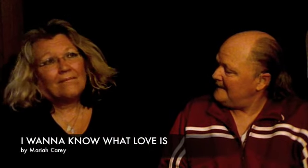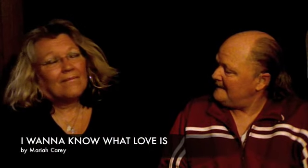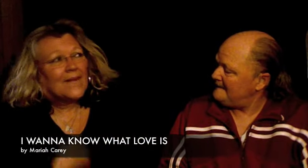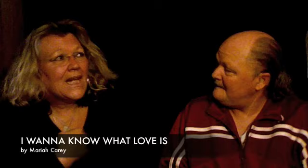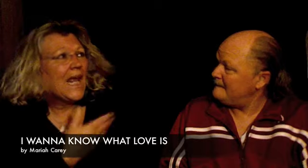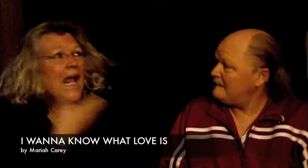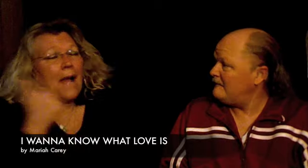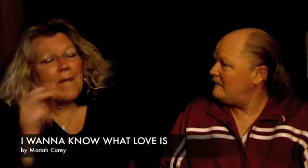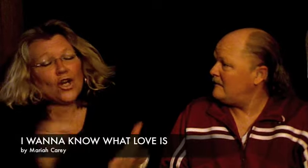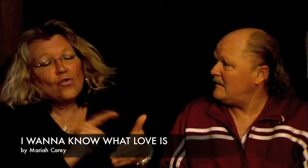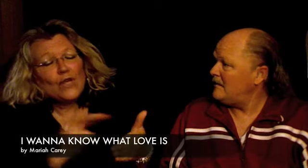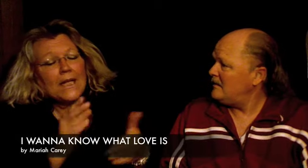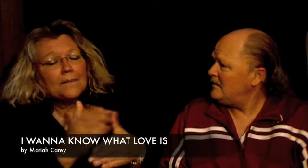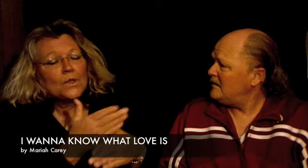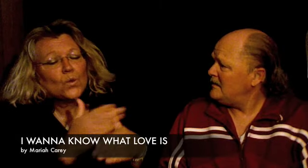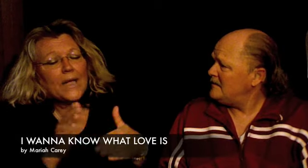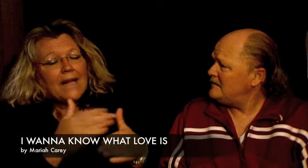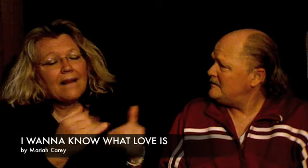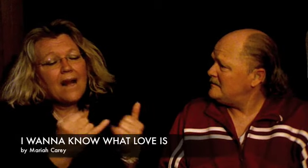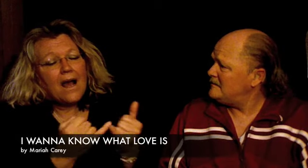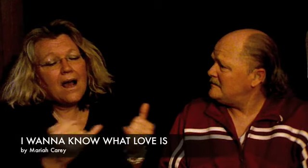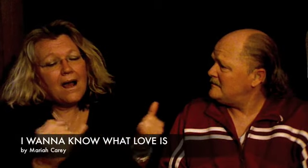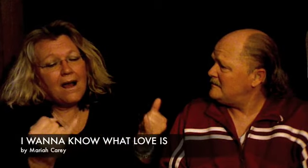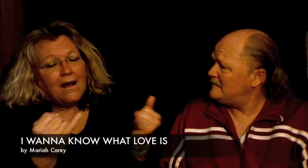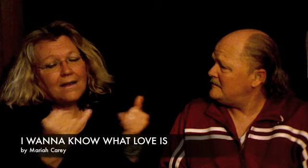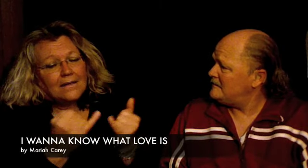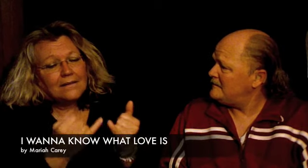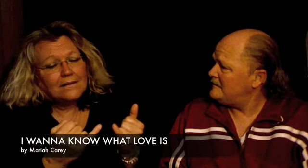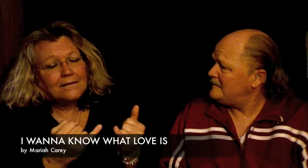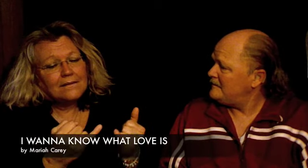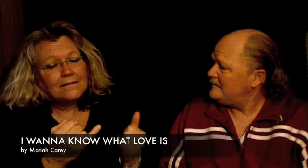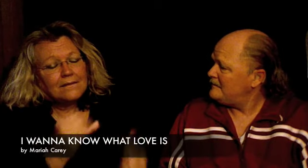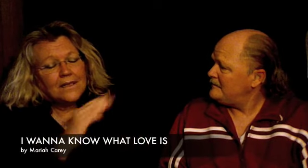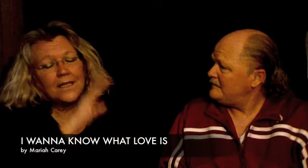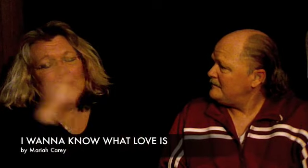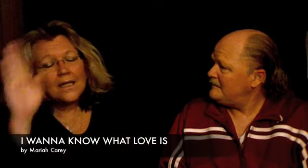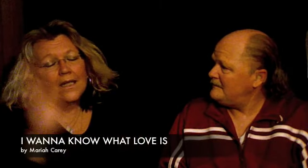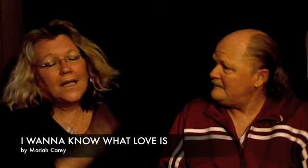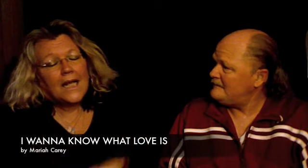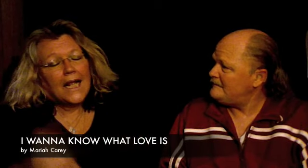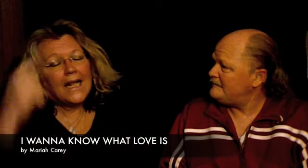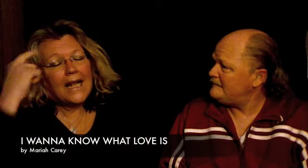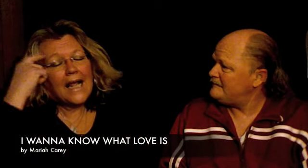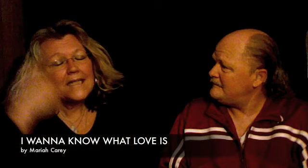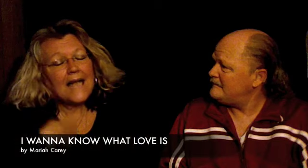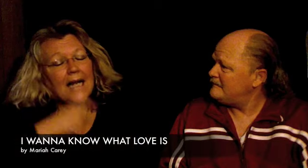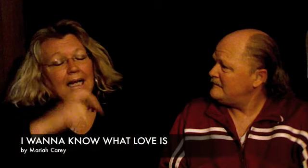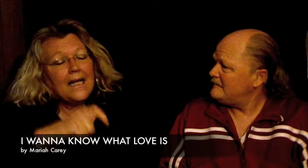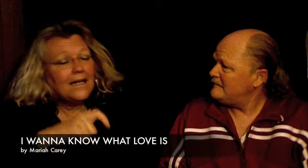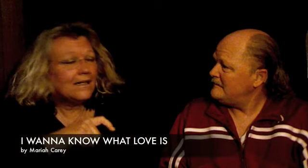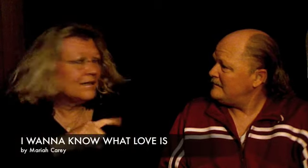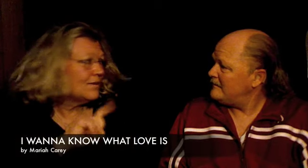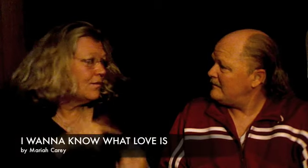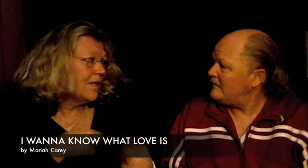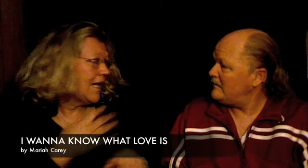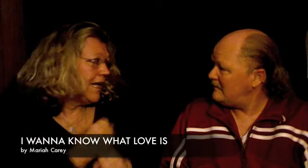I better read between the lines In case I need it when I'm